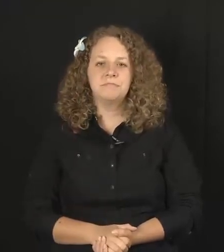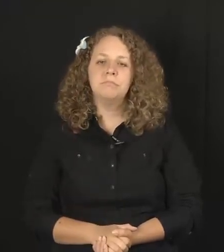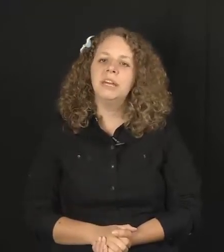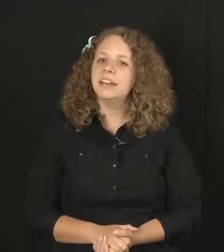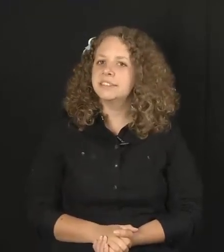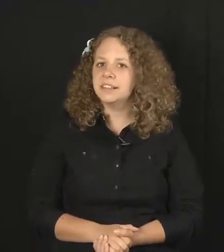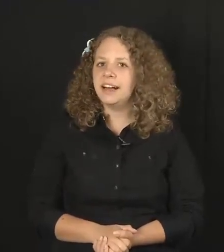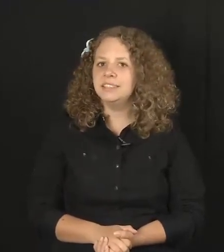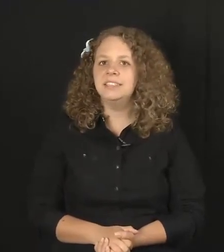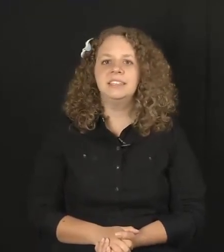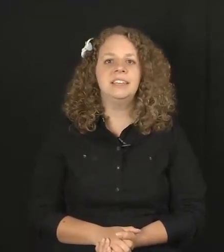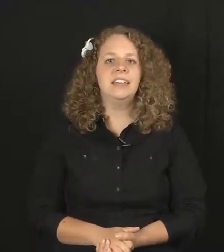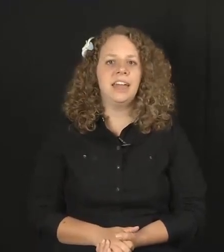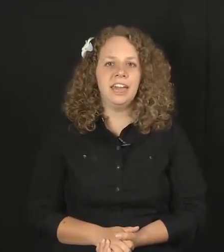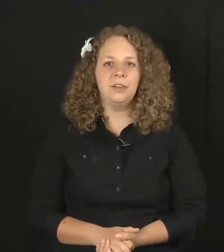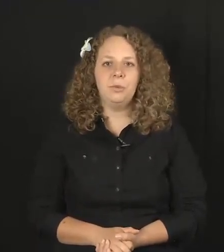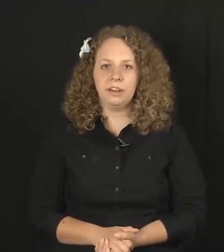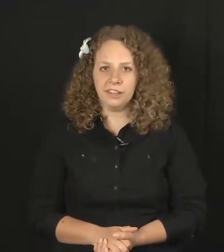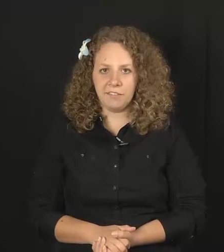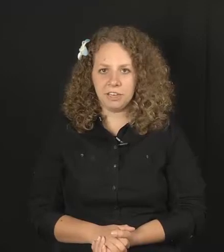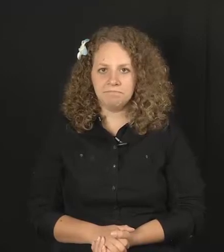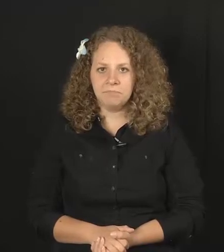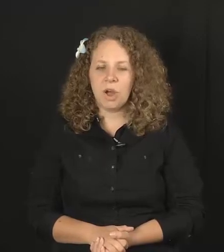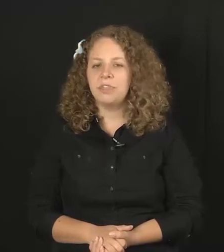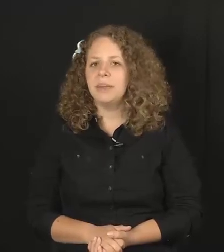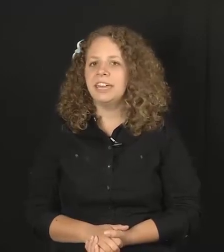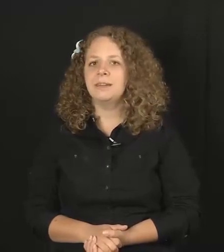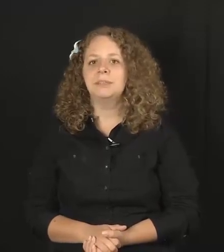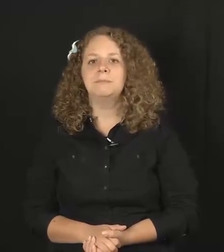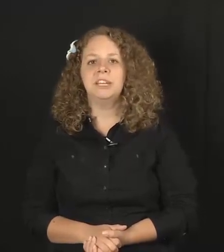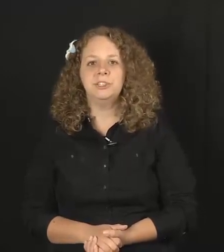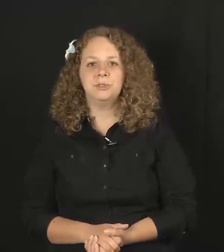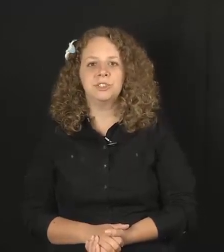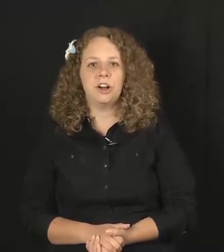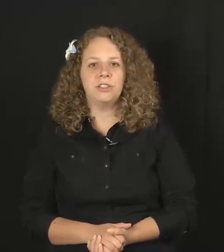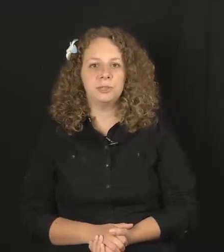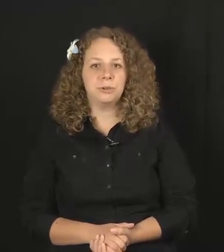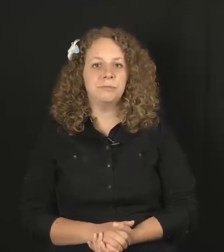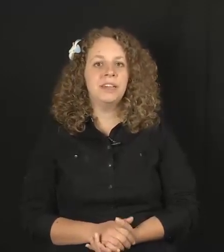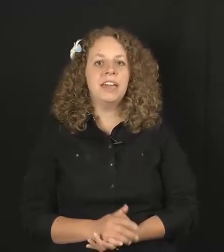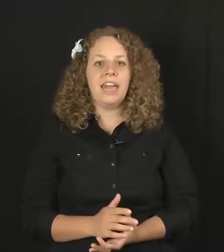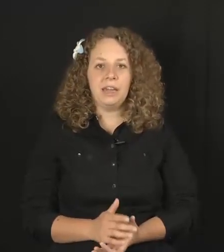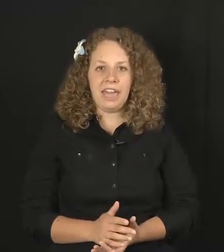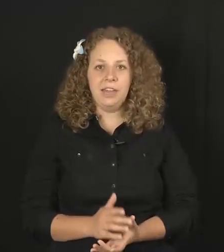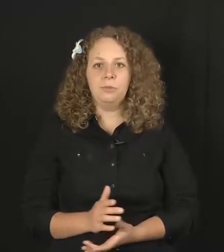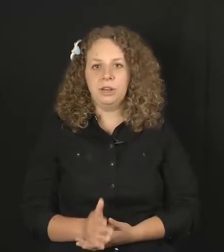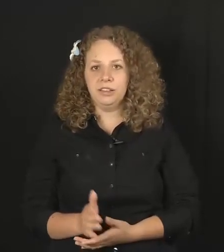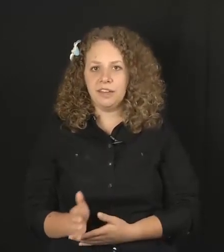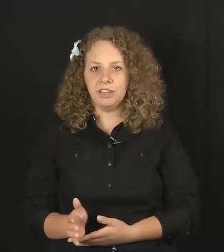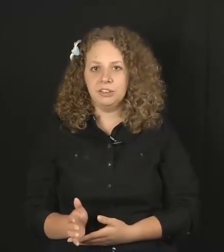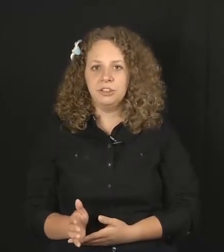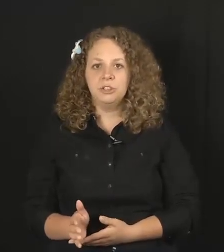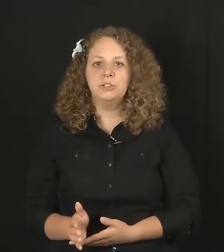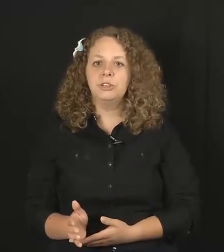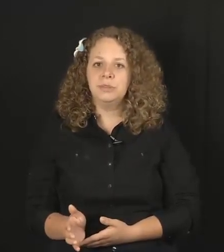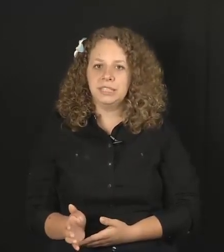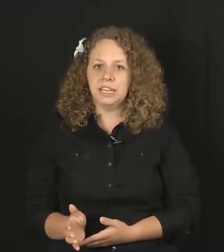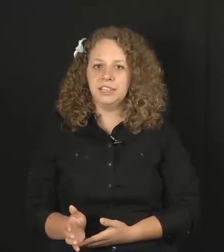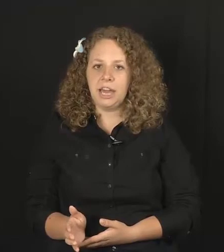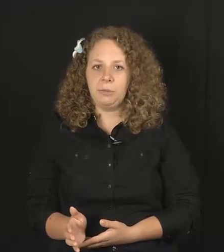My next class is in A111. On the main campus, many students call this room A111. So, you would sign it that